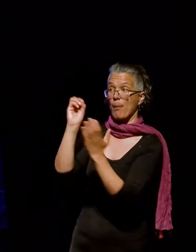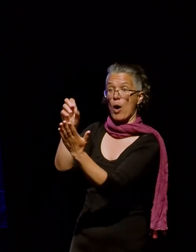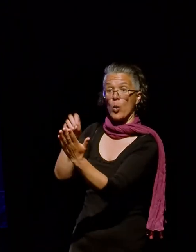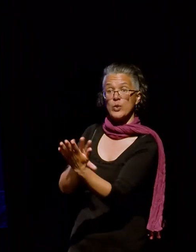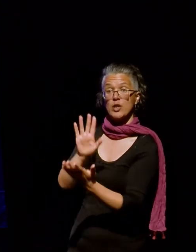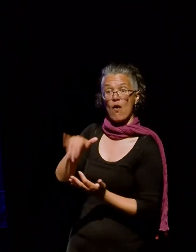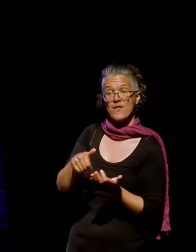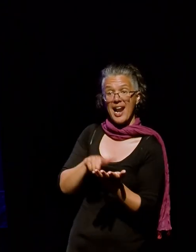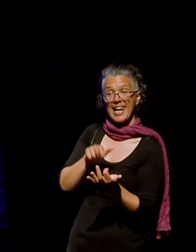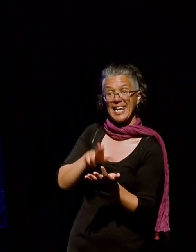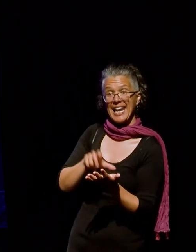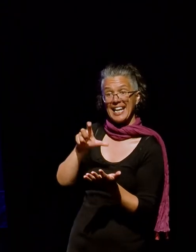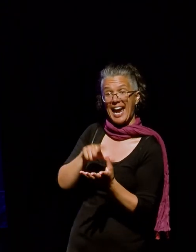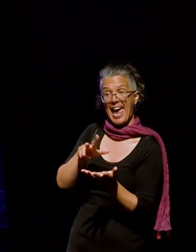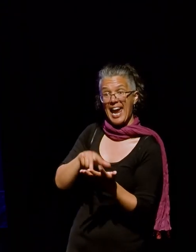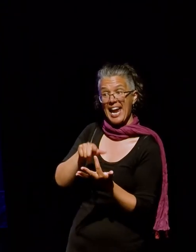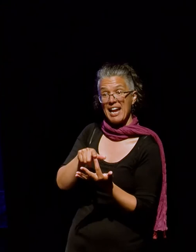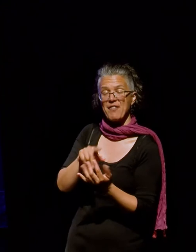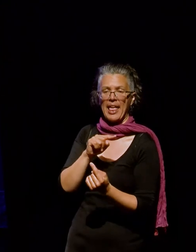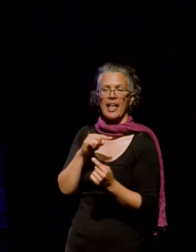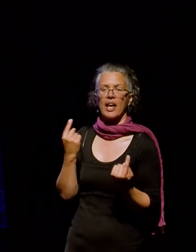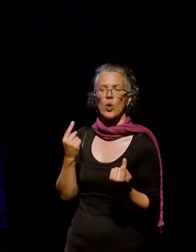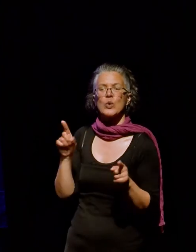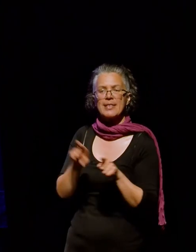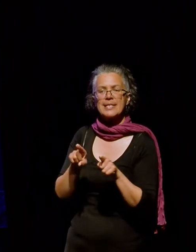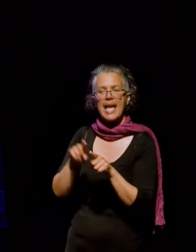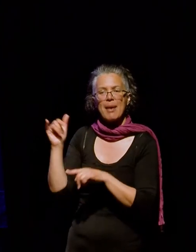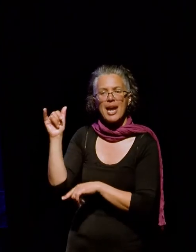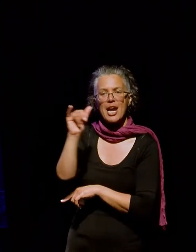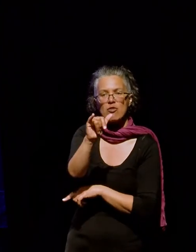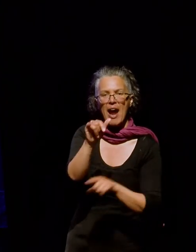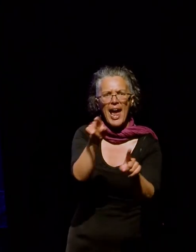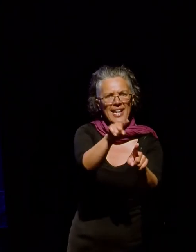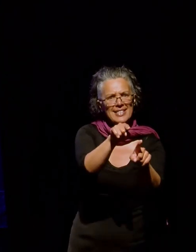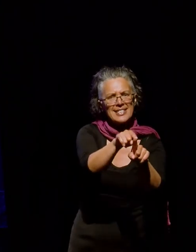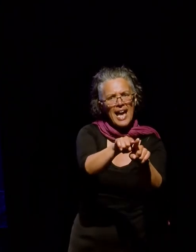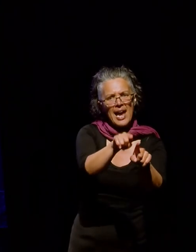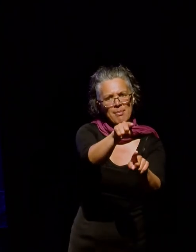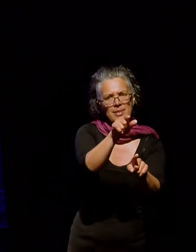about Leonard Cave. Leonard Cave was killed in the same air raid that James Frederick Wood was killed.